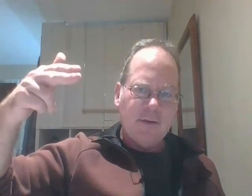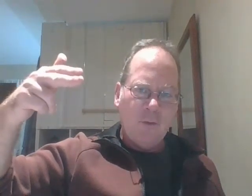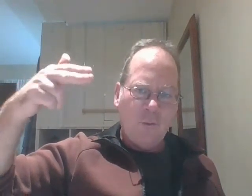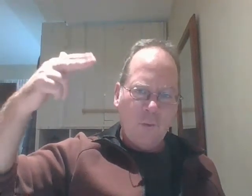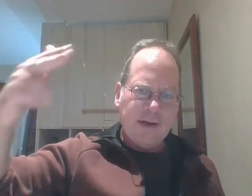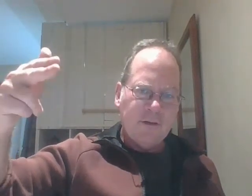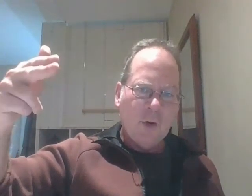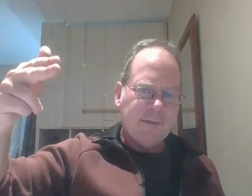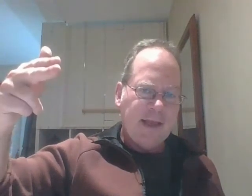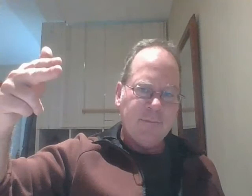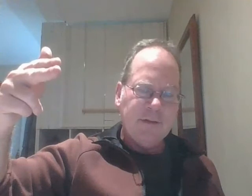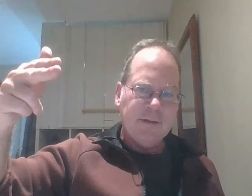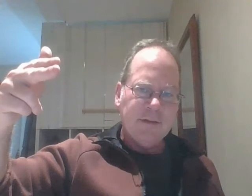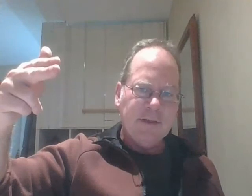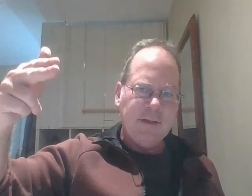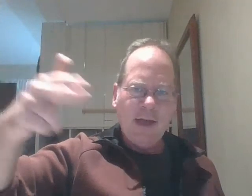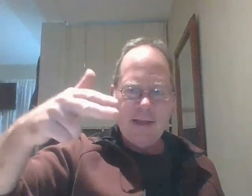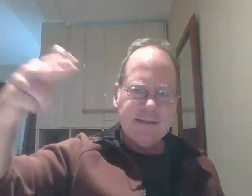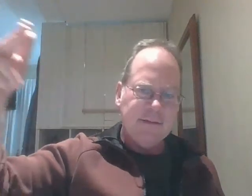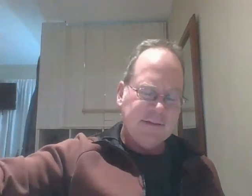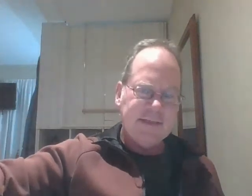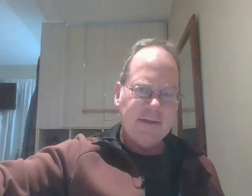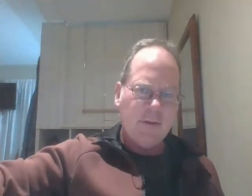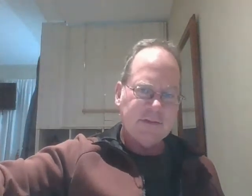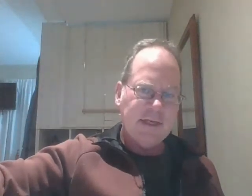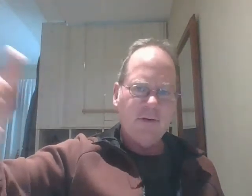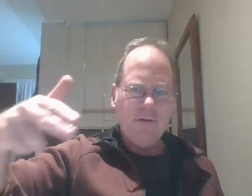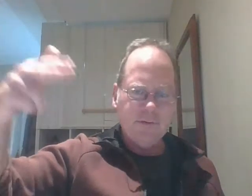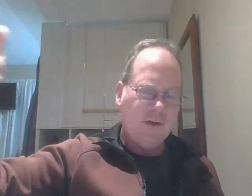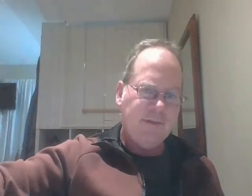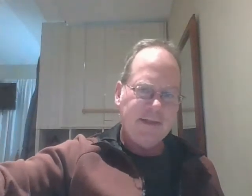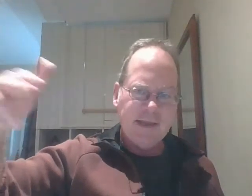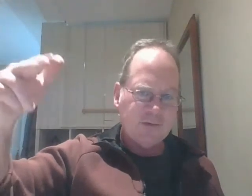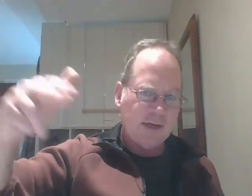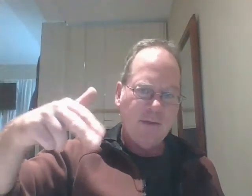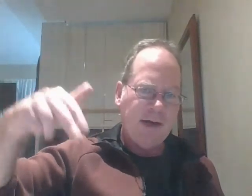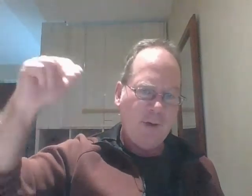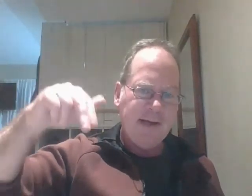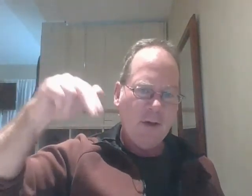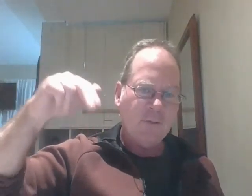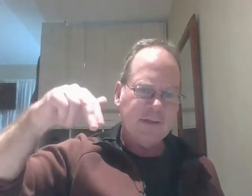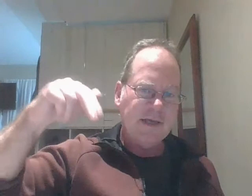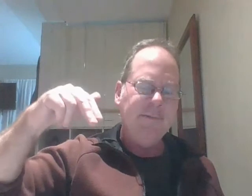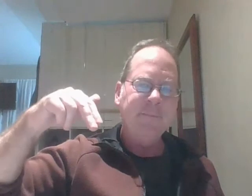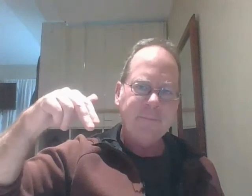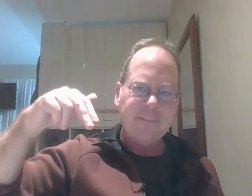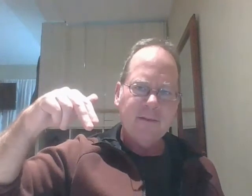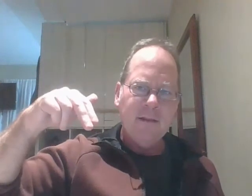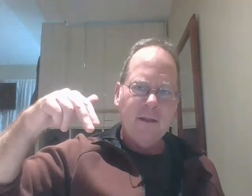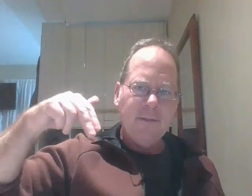right at the moment they happen not like 10 hours later or 12 they can track all that right now in real time they